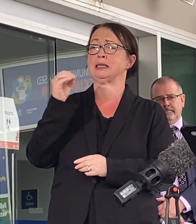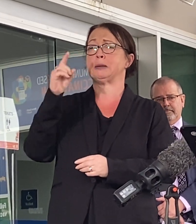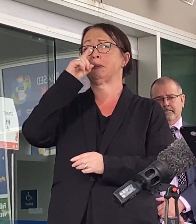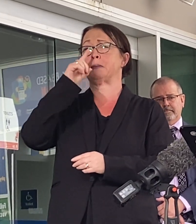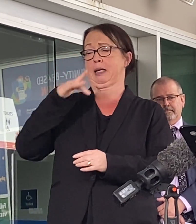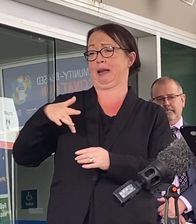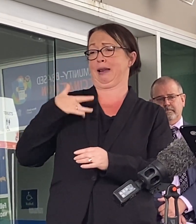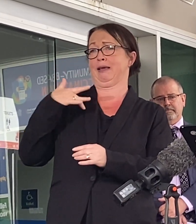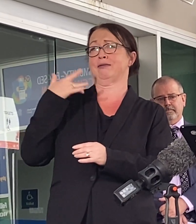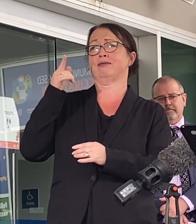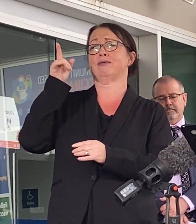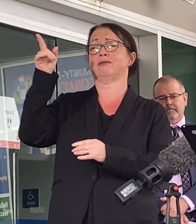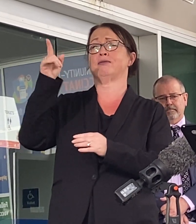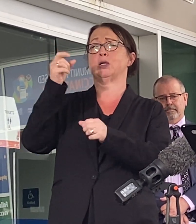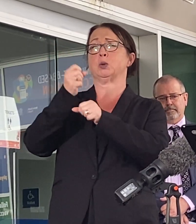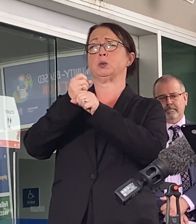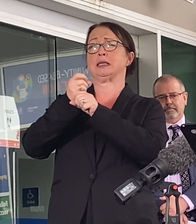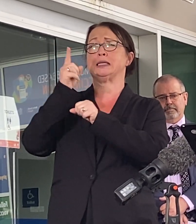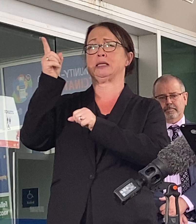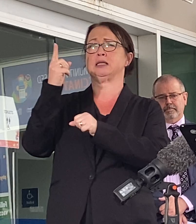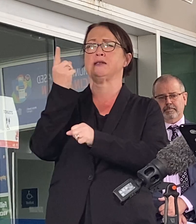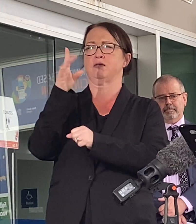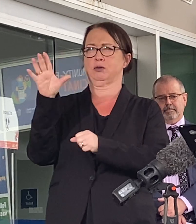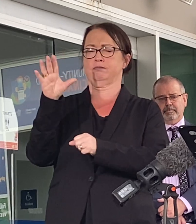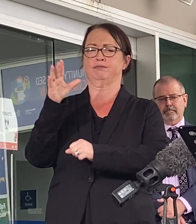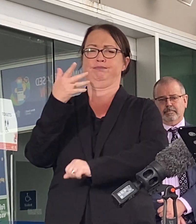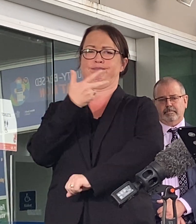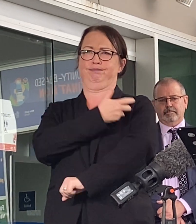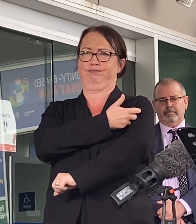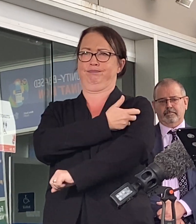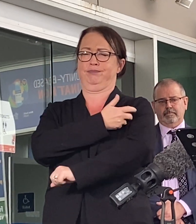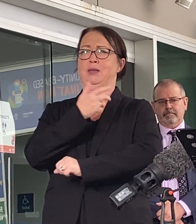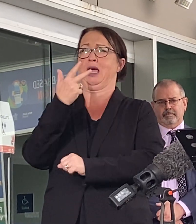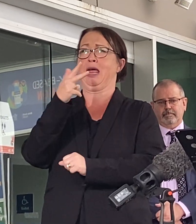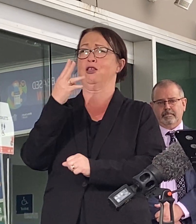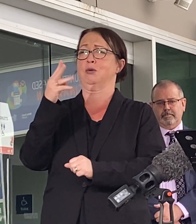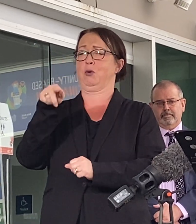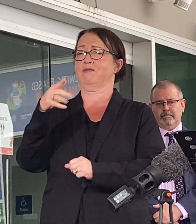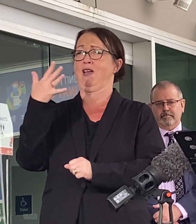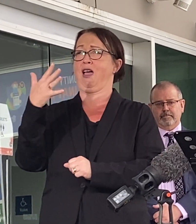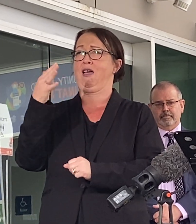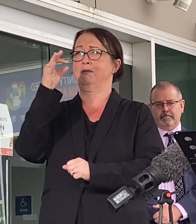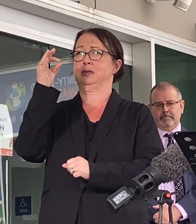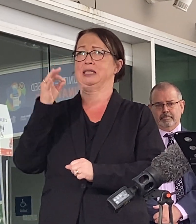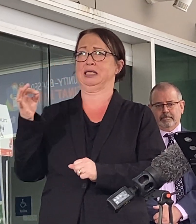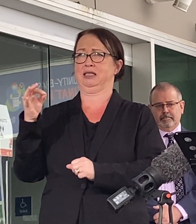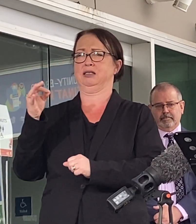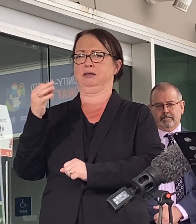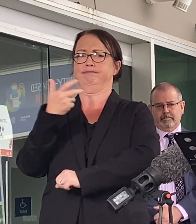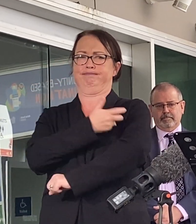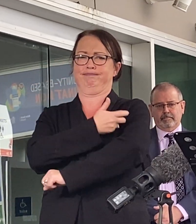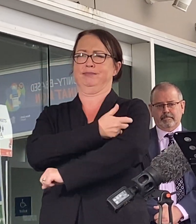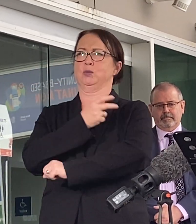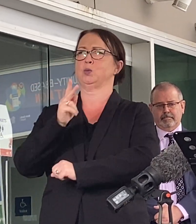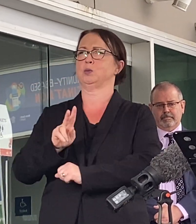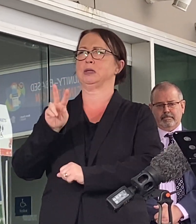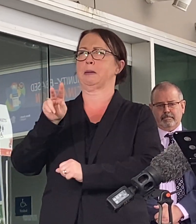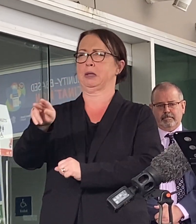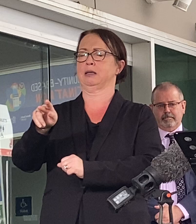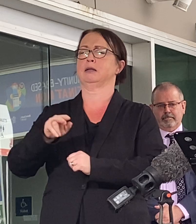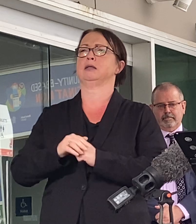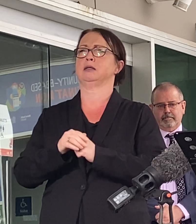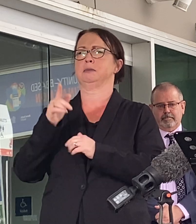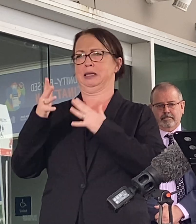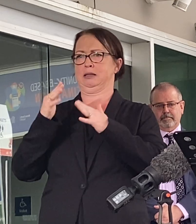Gunderwindi have had one dose and 83.5% have had two doses. This is a highly vaccinated community. Now what it